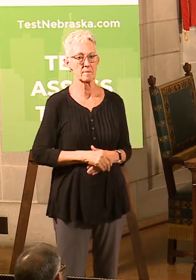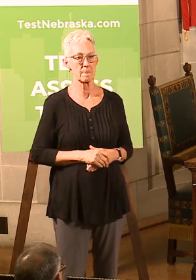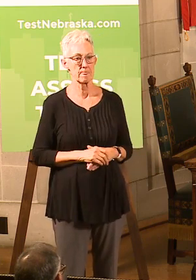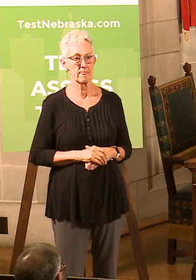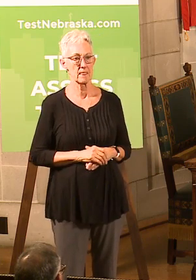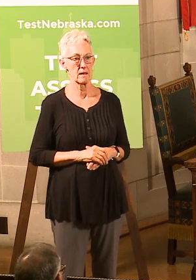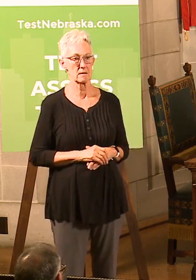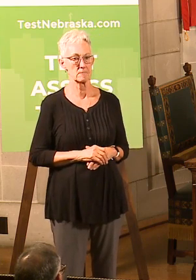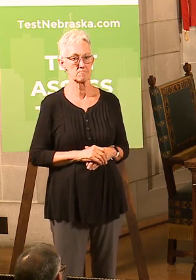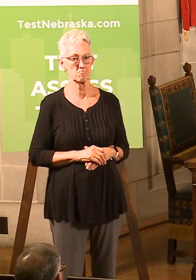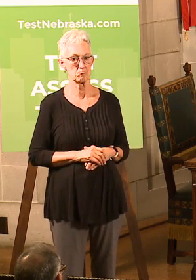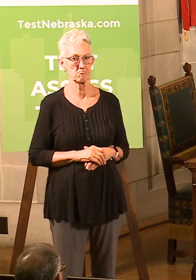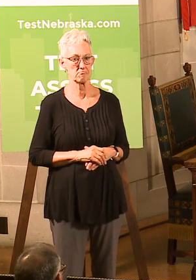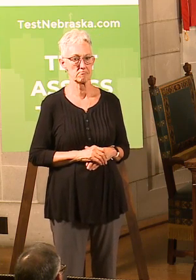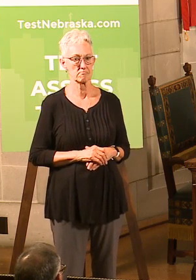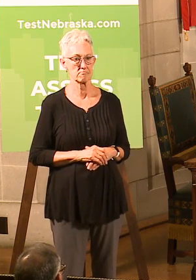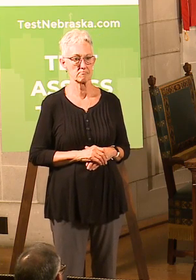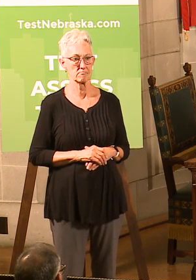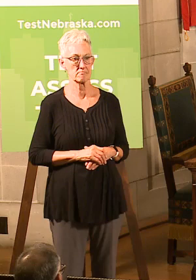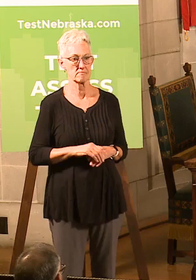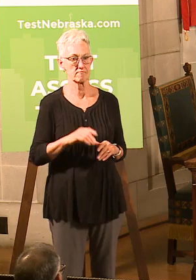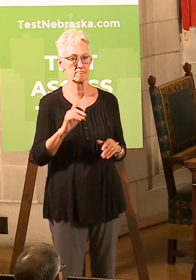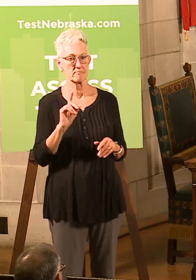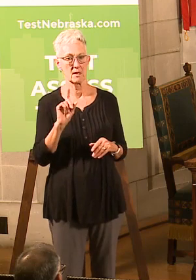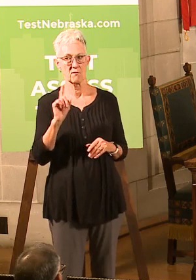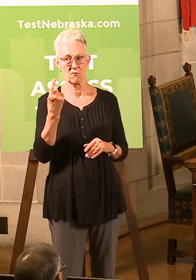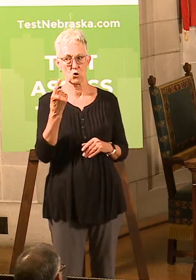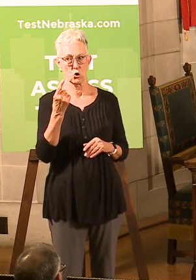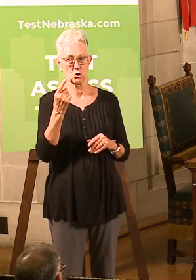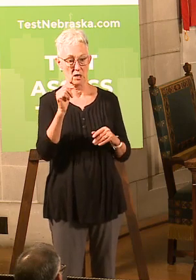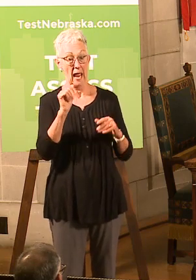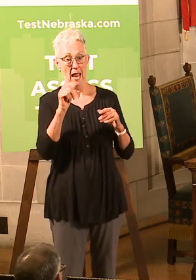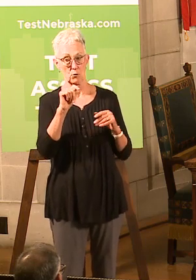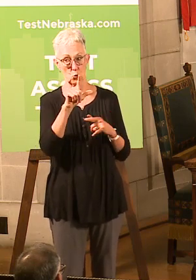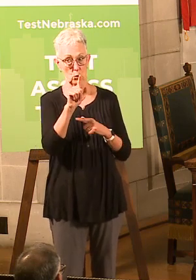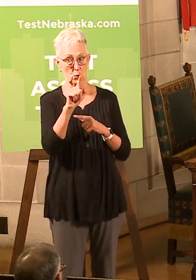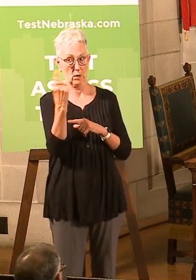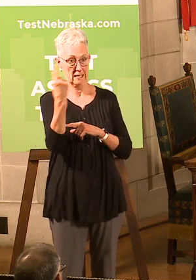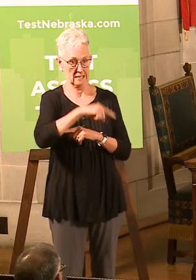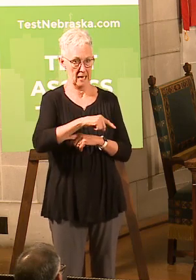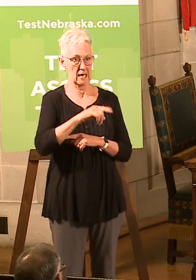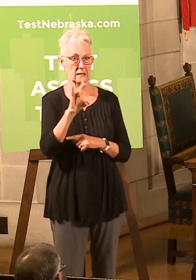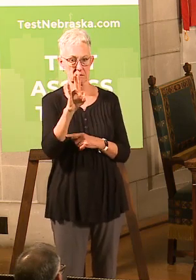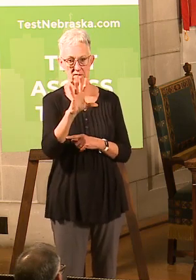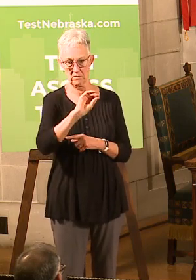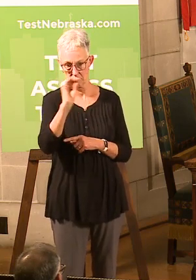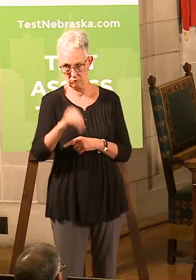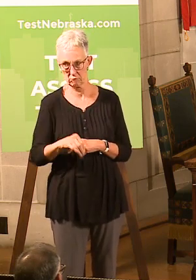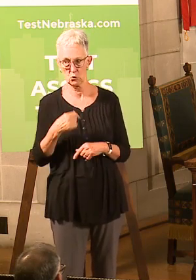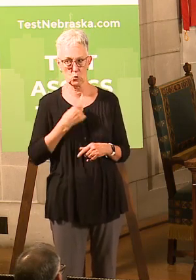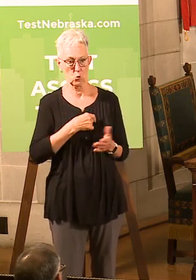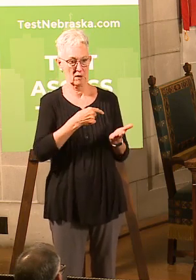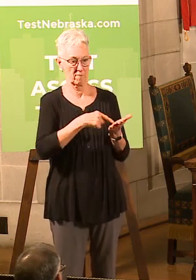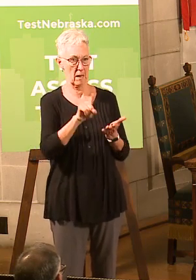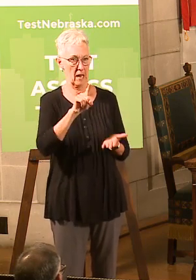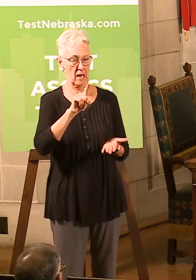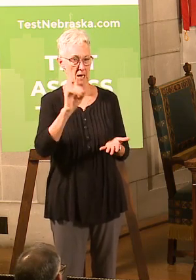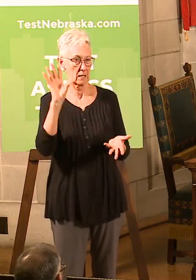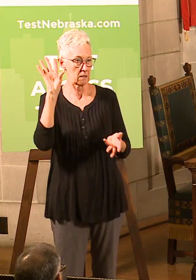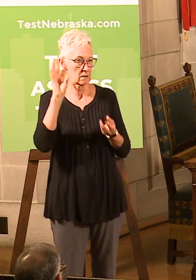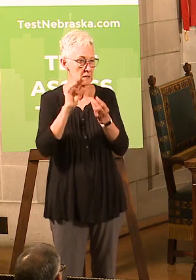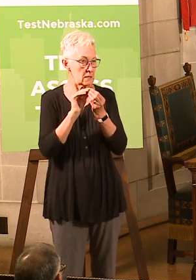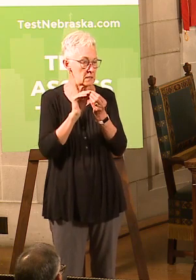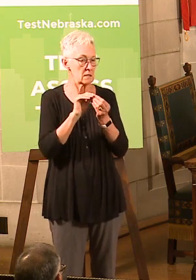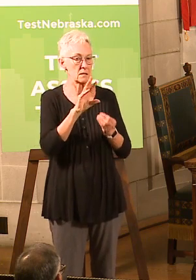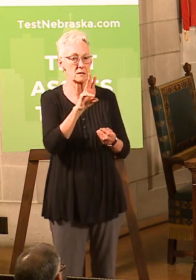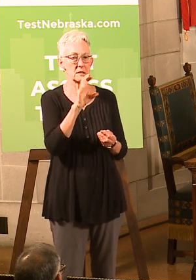on it. First payments within 21 days are at 75%. We have paid out now just shy of